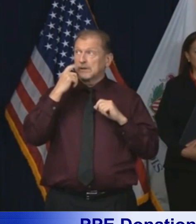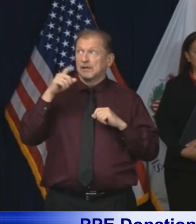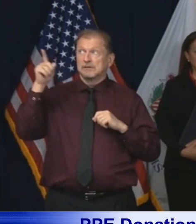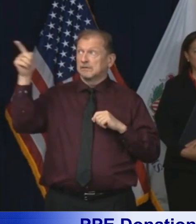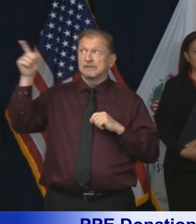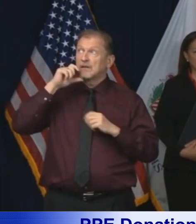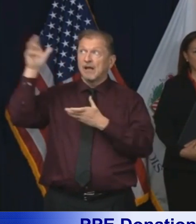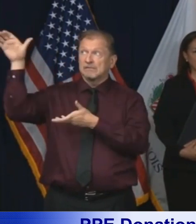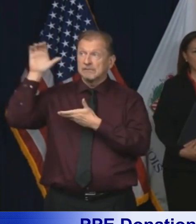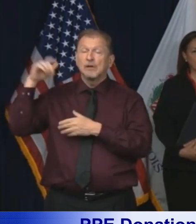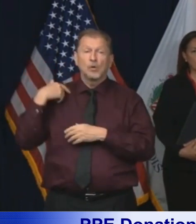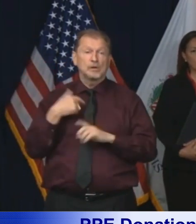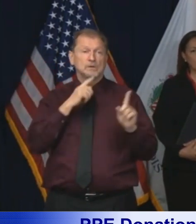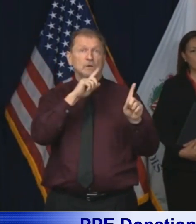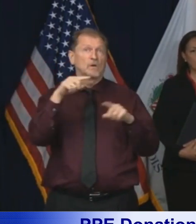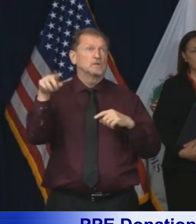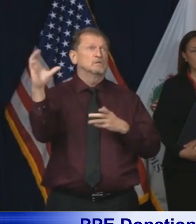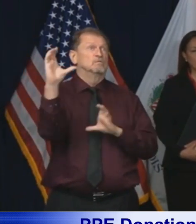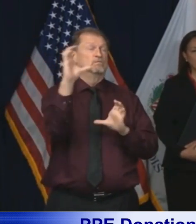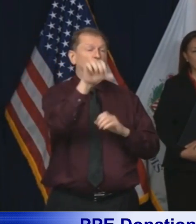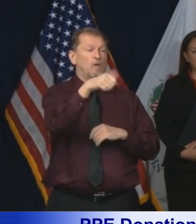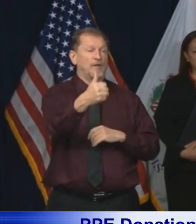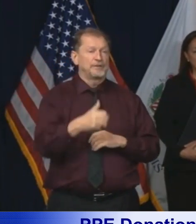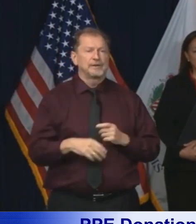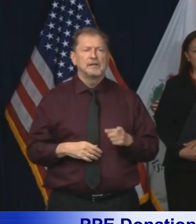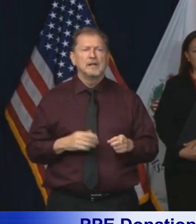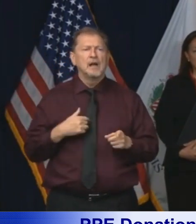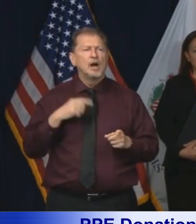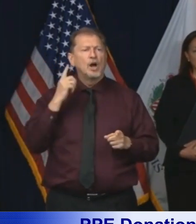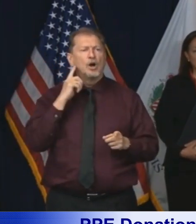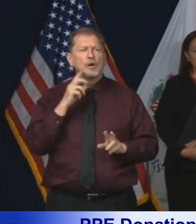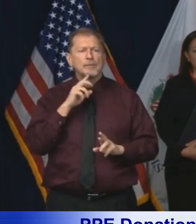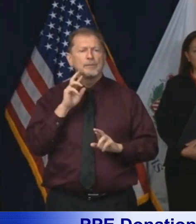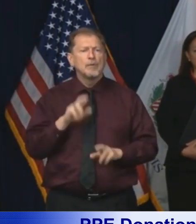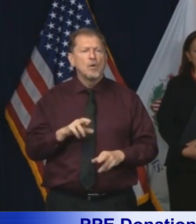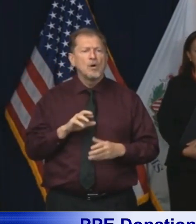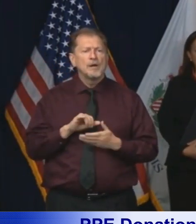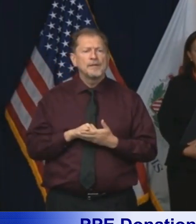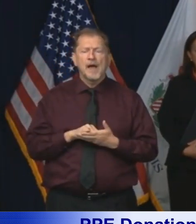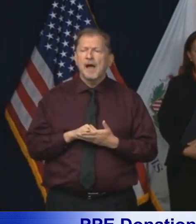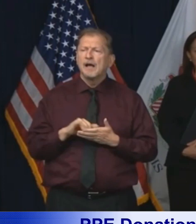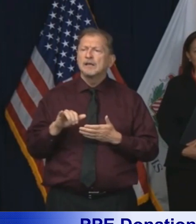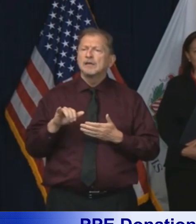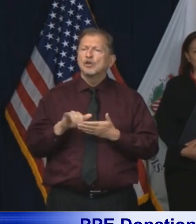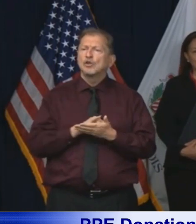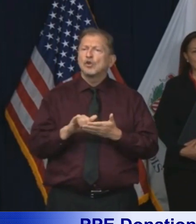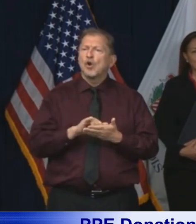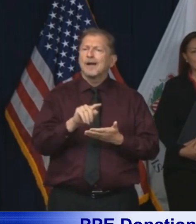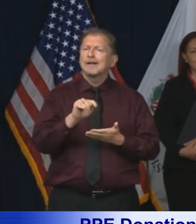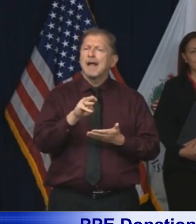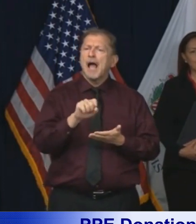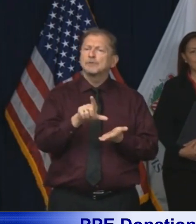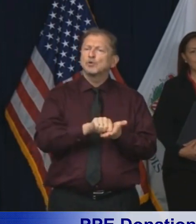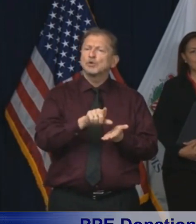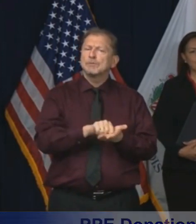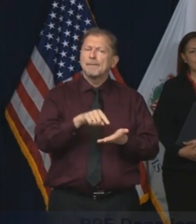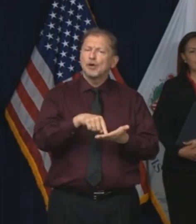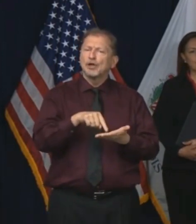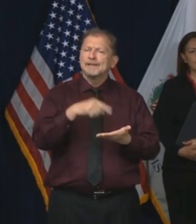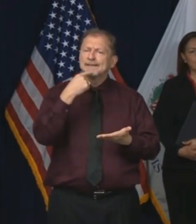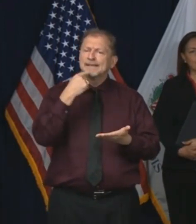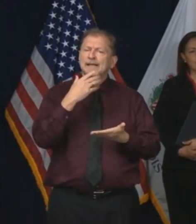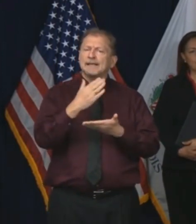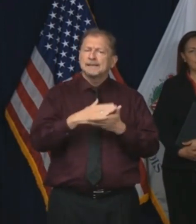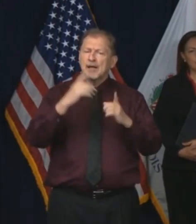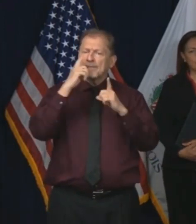fell down on the job. And there were some reports, just to follow up on that, there were some reports in the, reporting rather, in the New York Times today about some of the masks